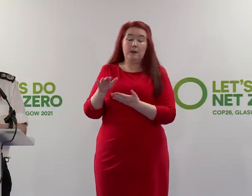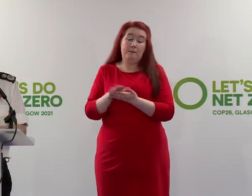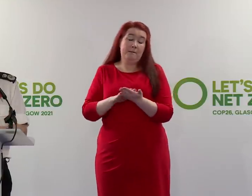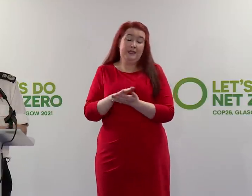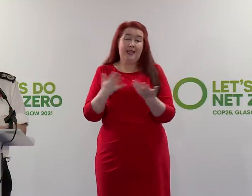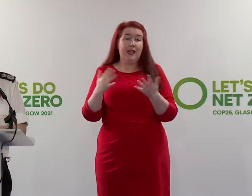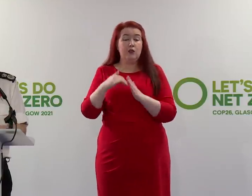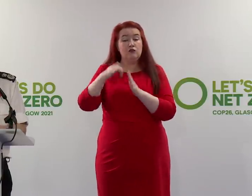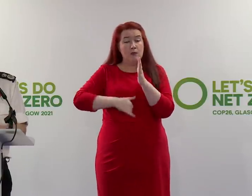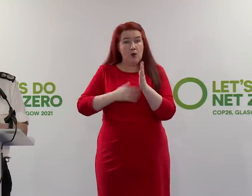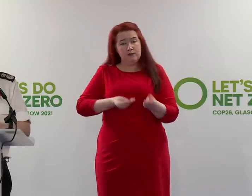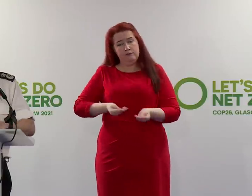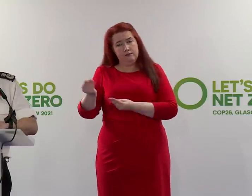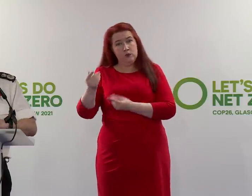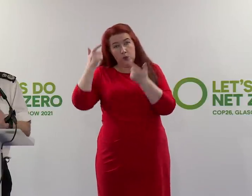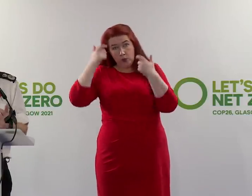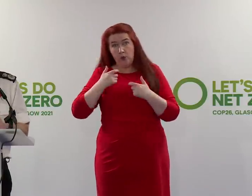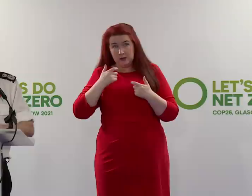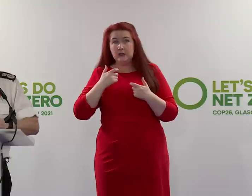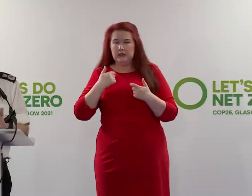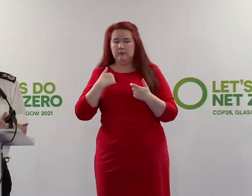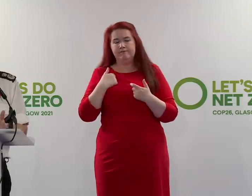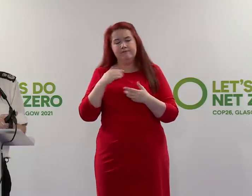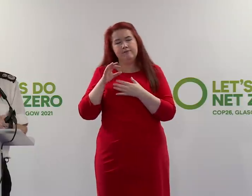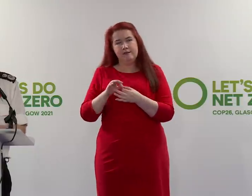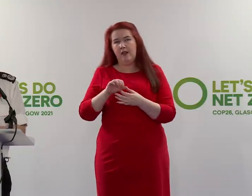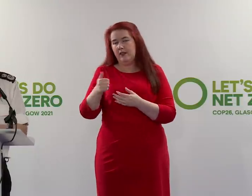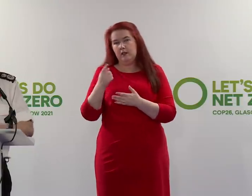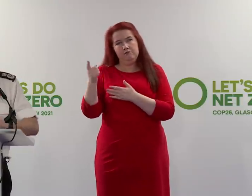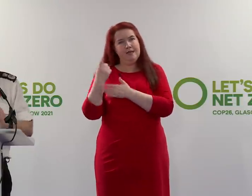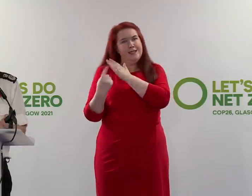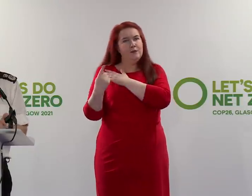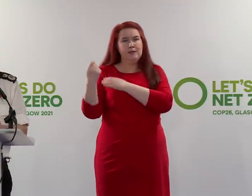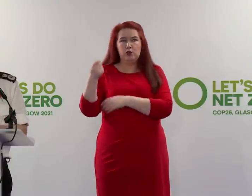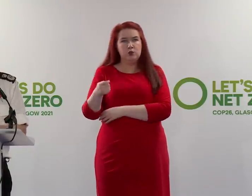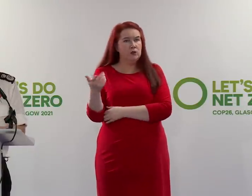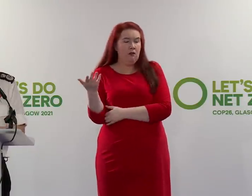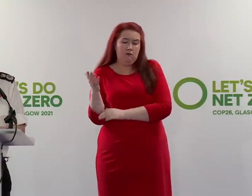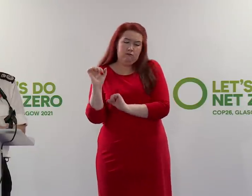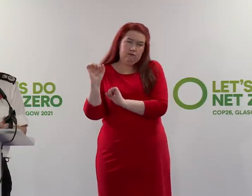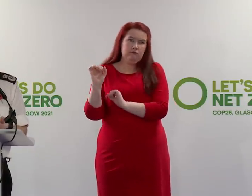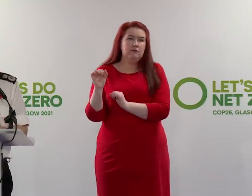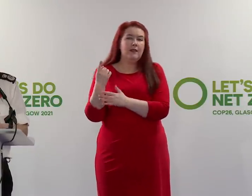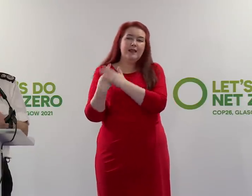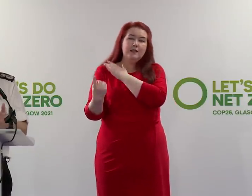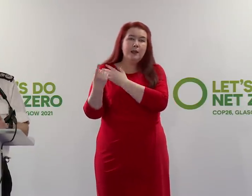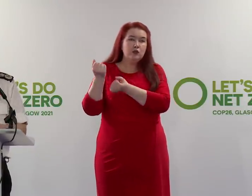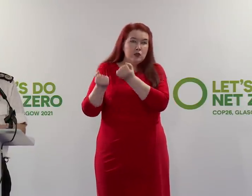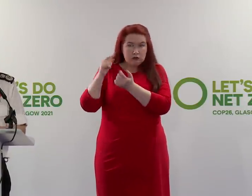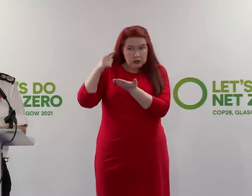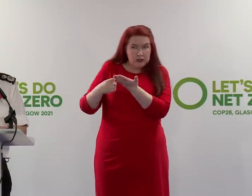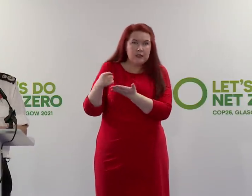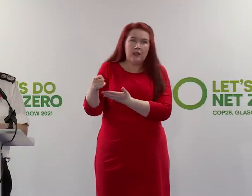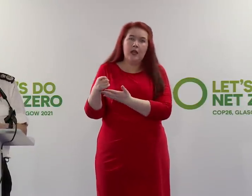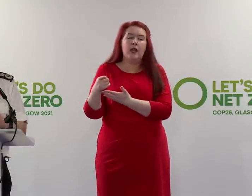we then made to the court and obviously that is thereafter as a matter for the independent prosecutors, it's a matter for the independent judiciary about whether